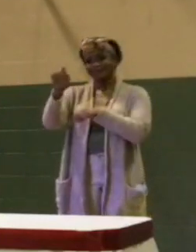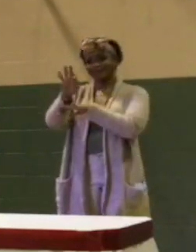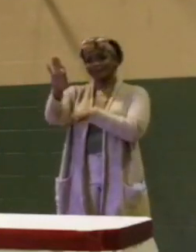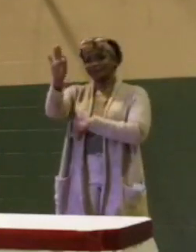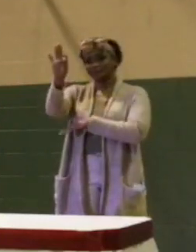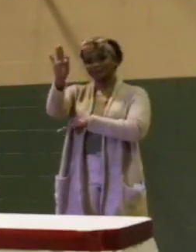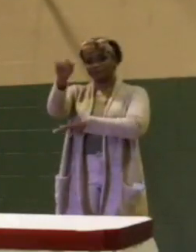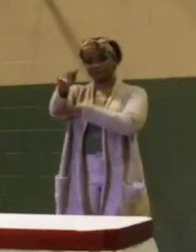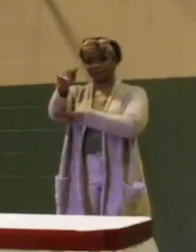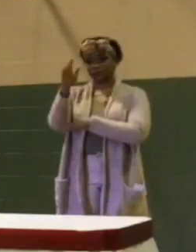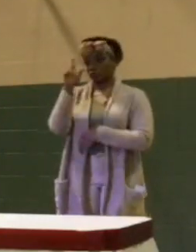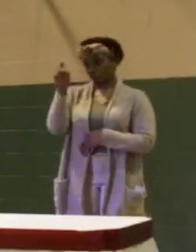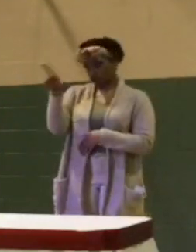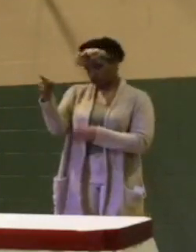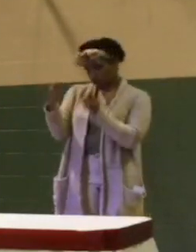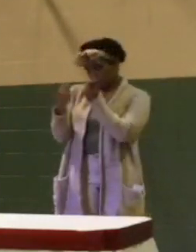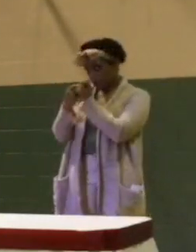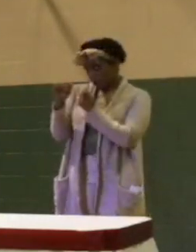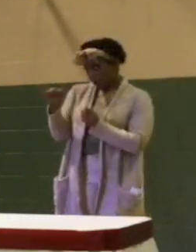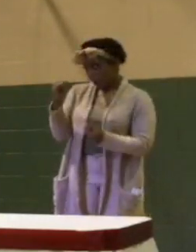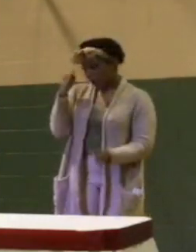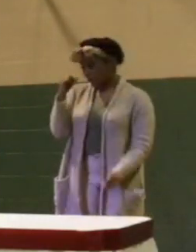If not, why not?